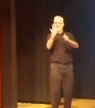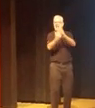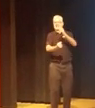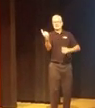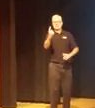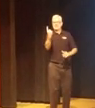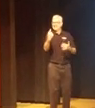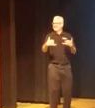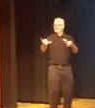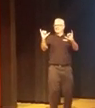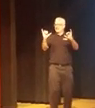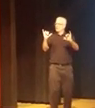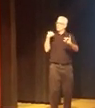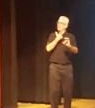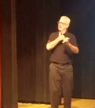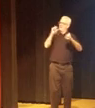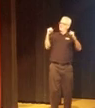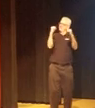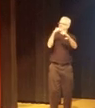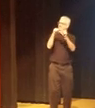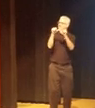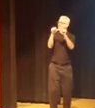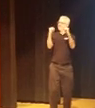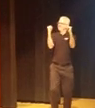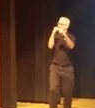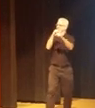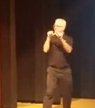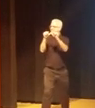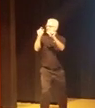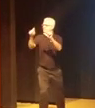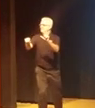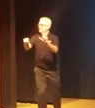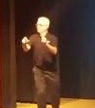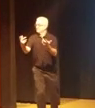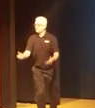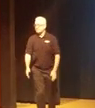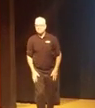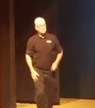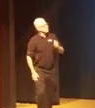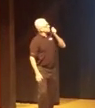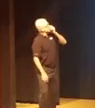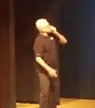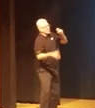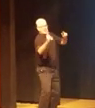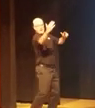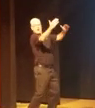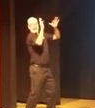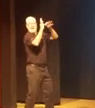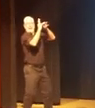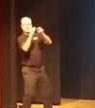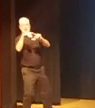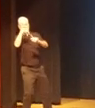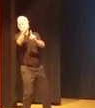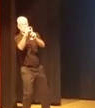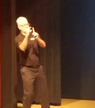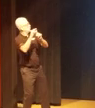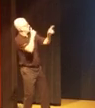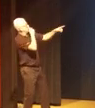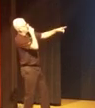assume that, well, deaf people are lacking something. Therefore, they're not smart. They can't do many other things. Now, this